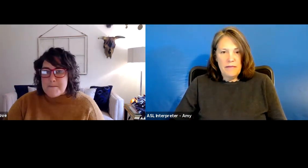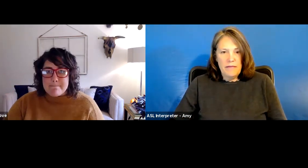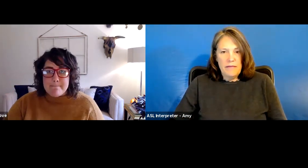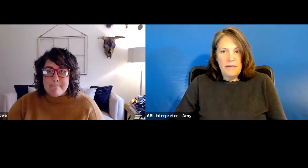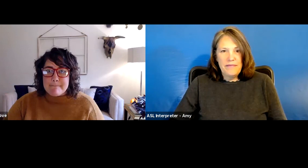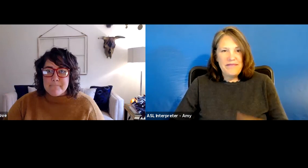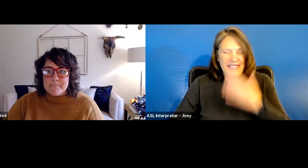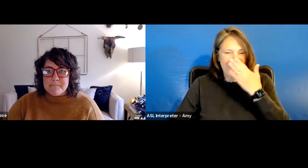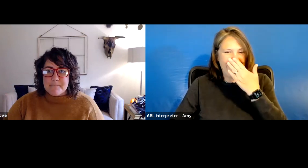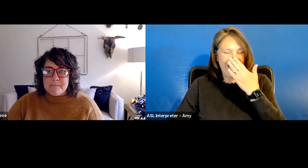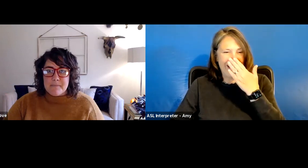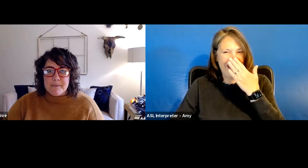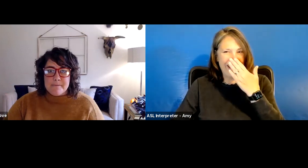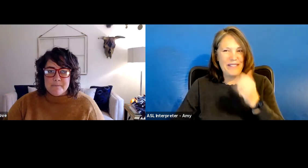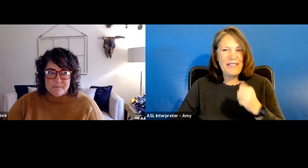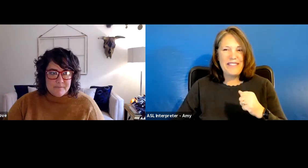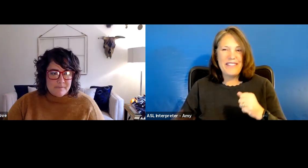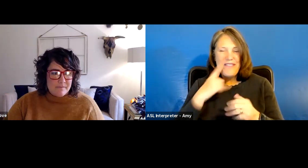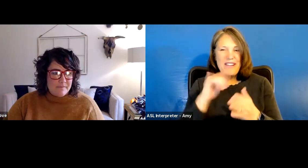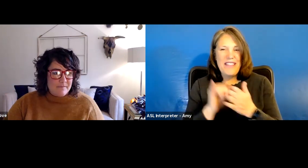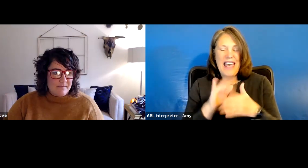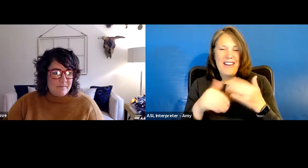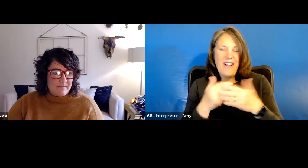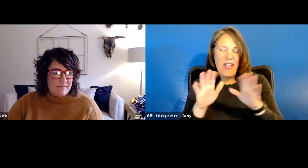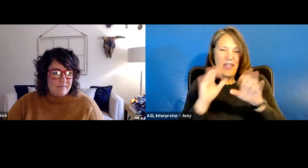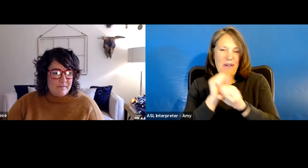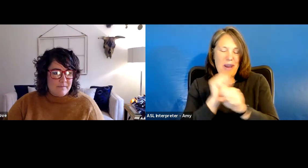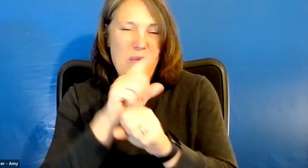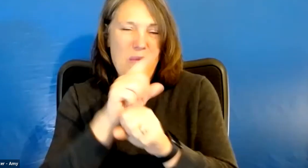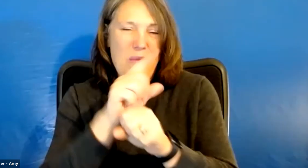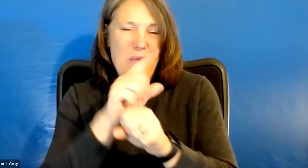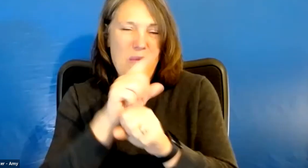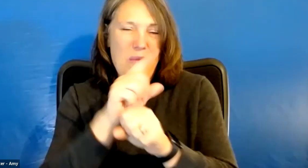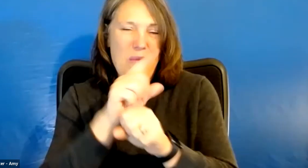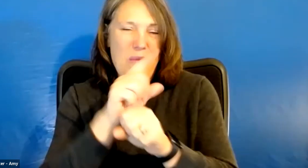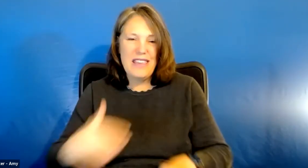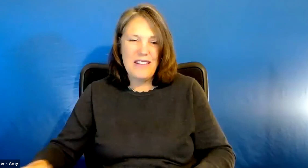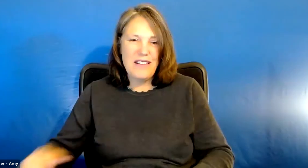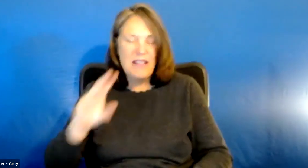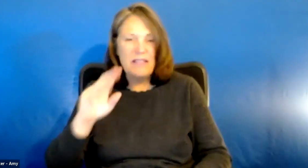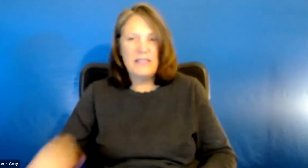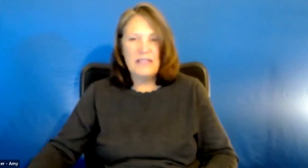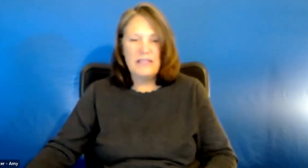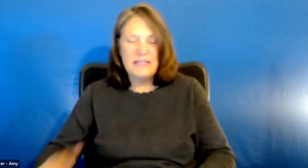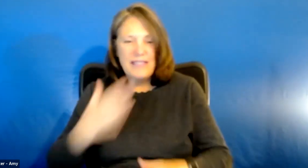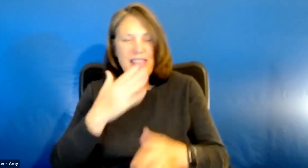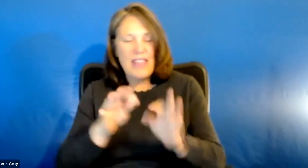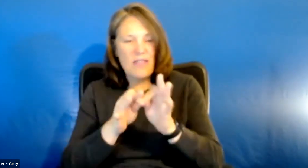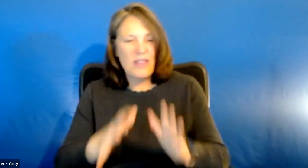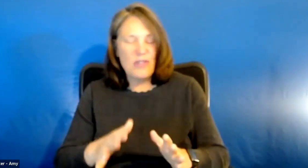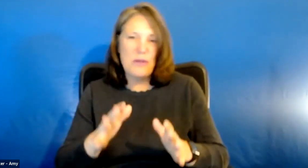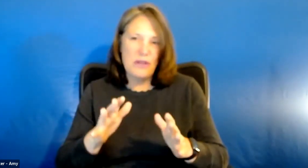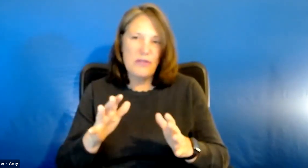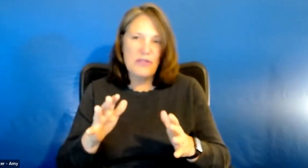Thank you, Tannis, for that and all the great work y'all are doing. Thank you, Whitney, for moderating. thank you to the interpreters and to